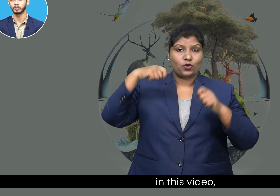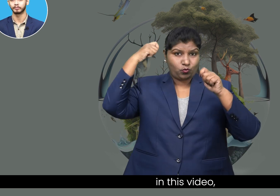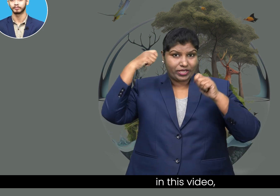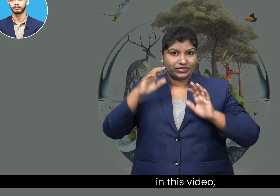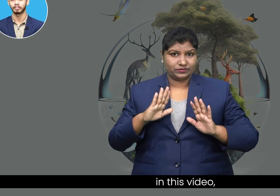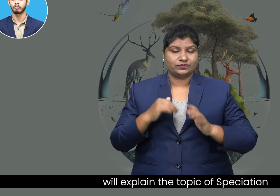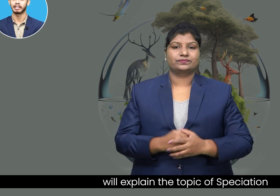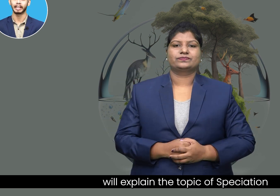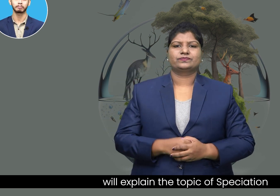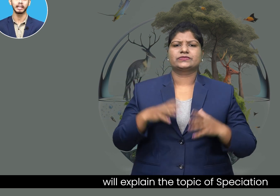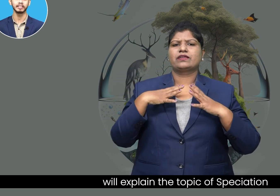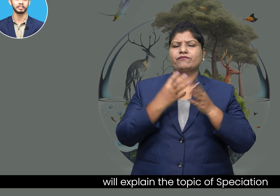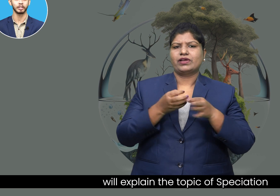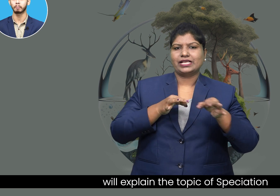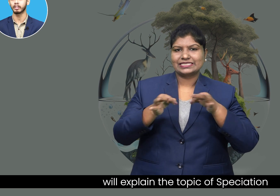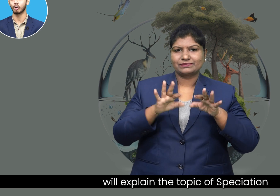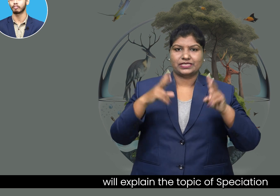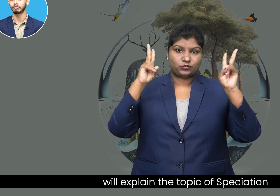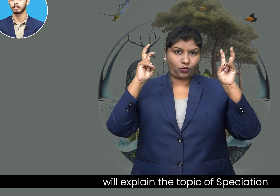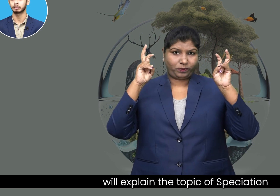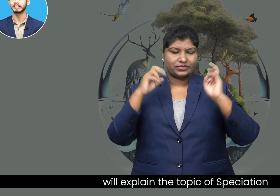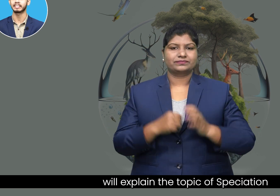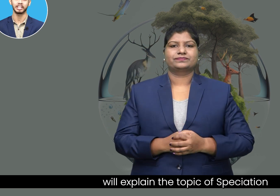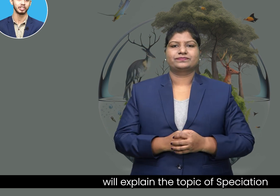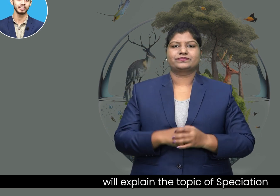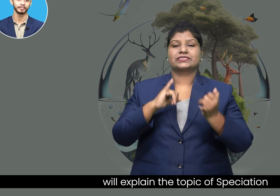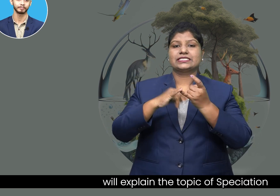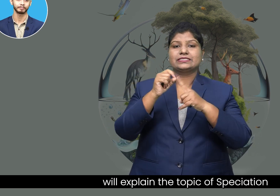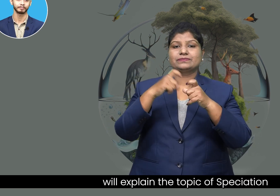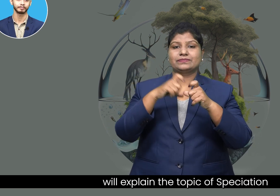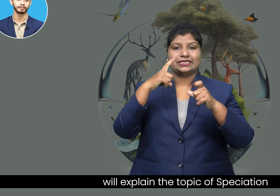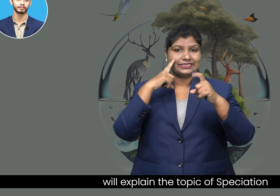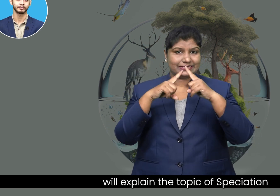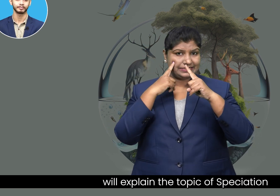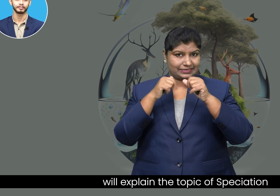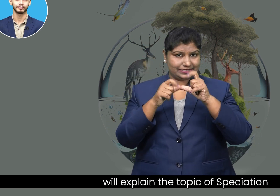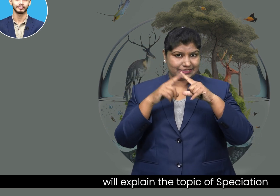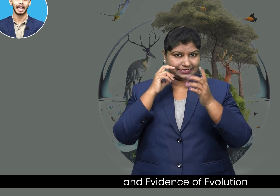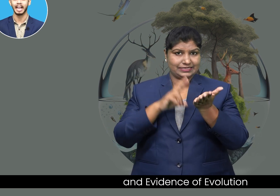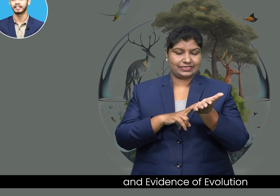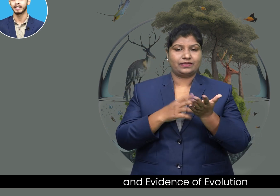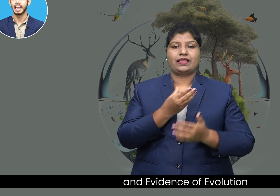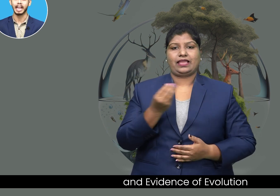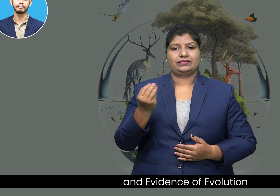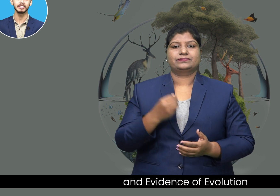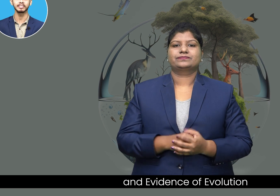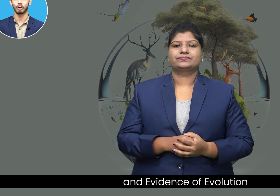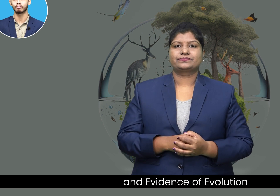will explain the topic of speciation and evidence of